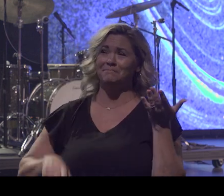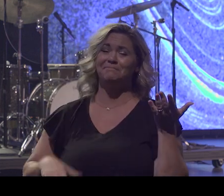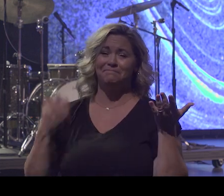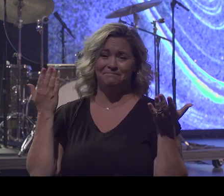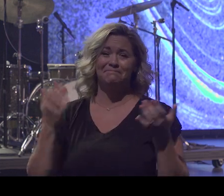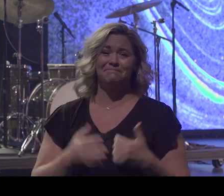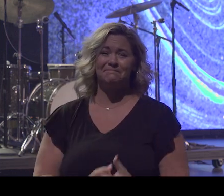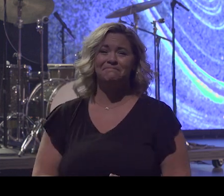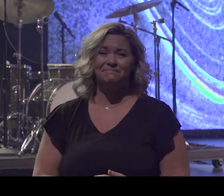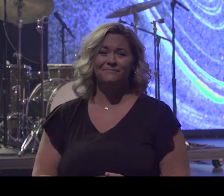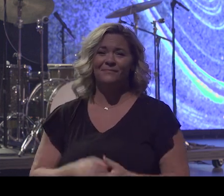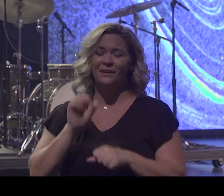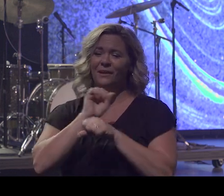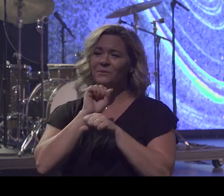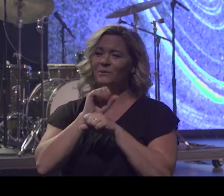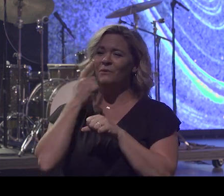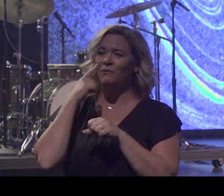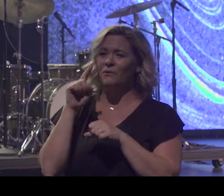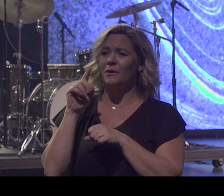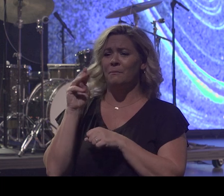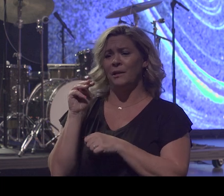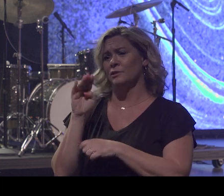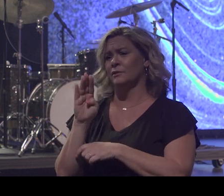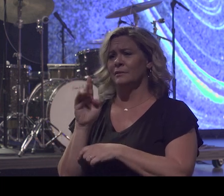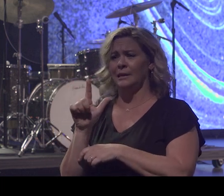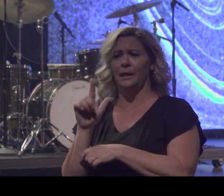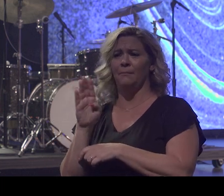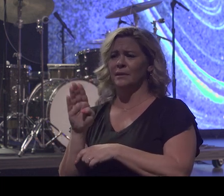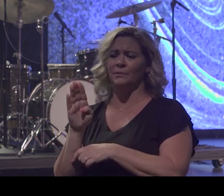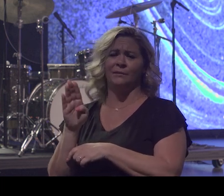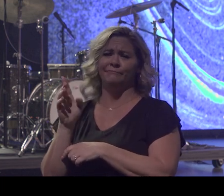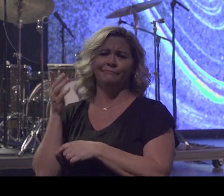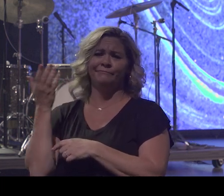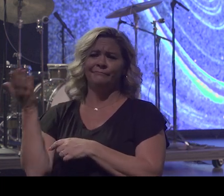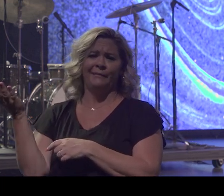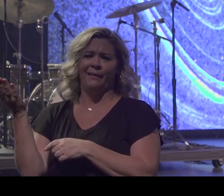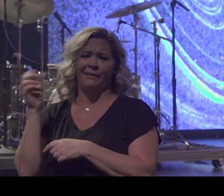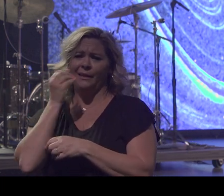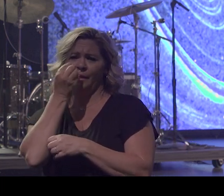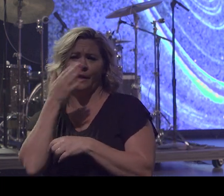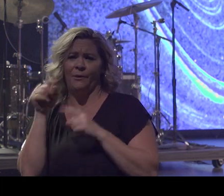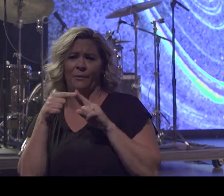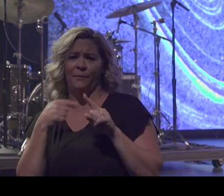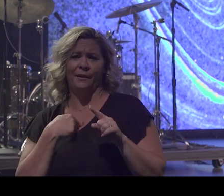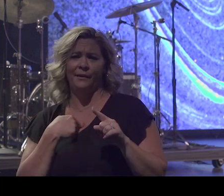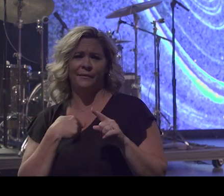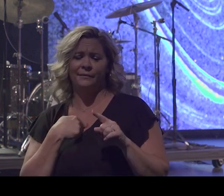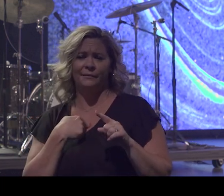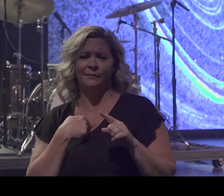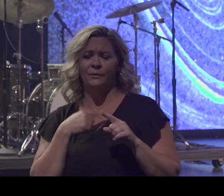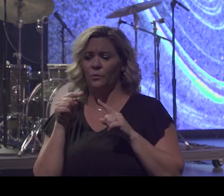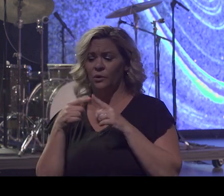I worked for Major League Baseball. They didn't care about me. When I was done, you're done. That's it.